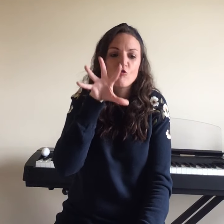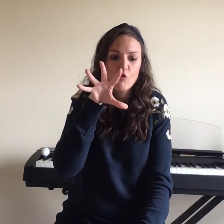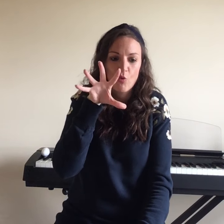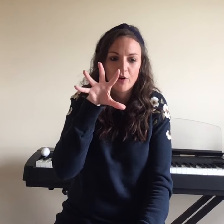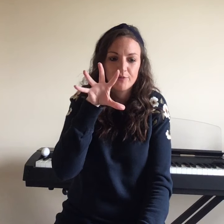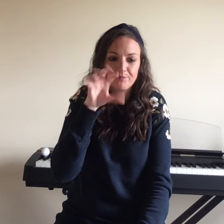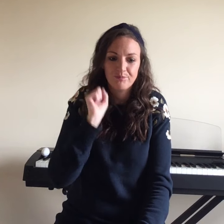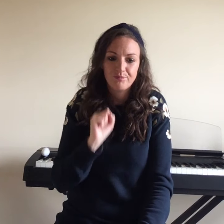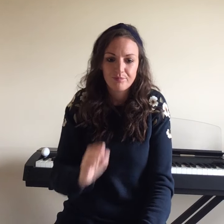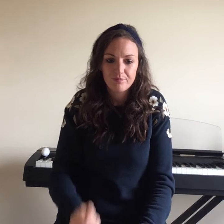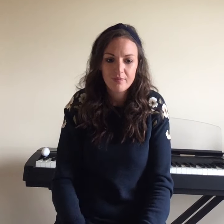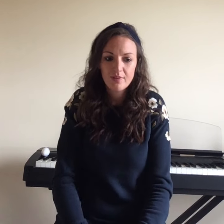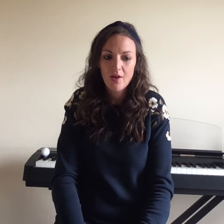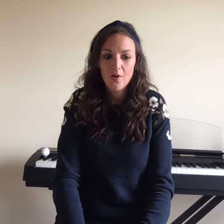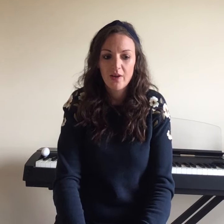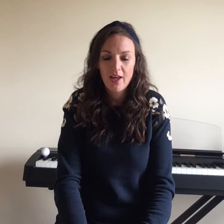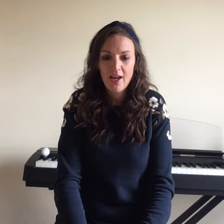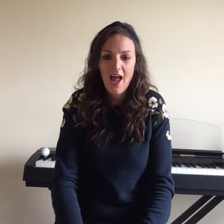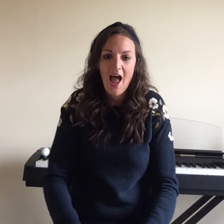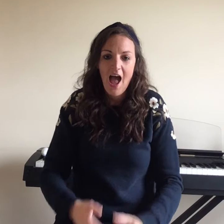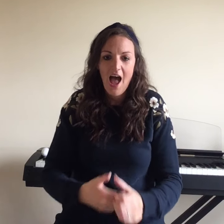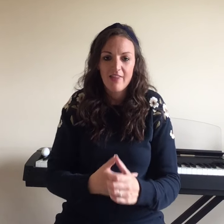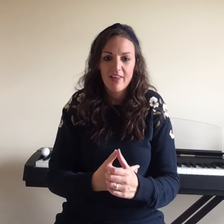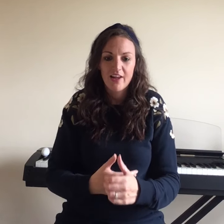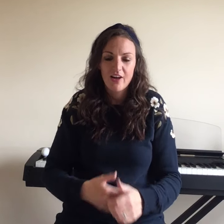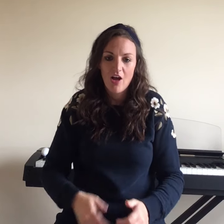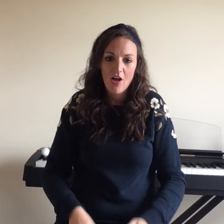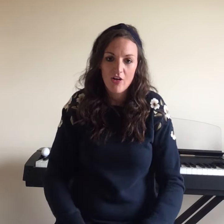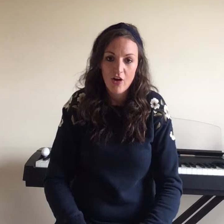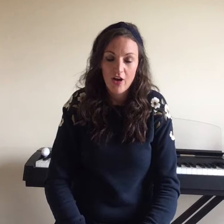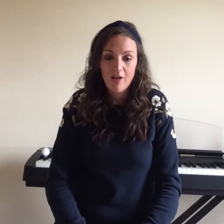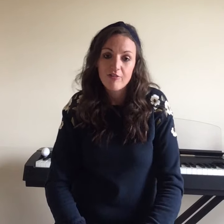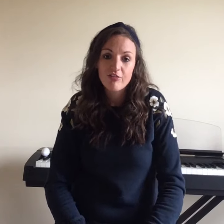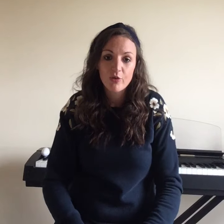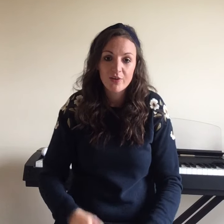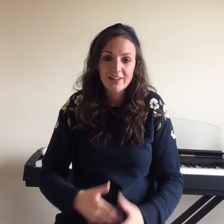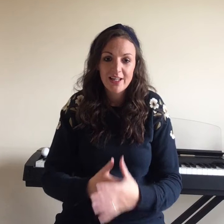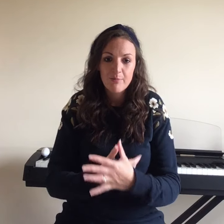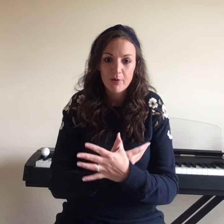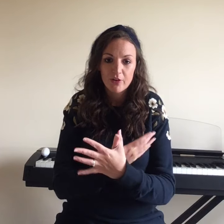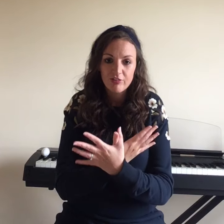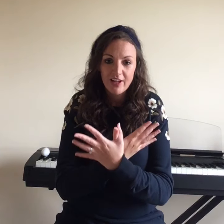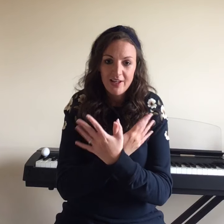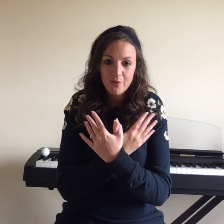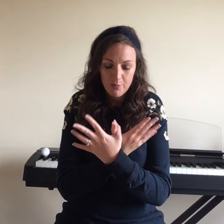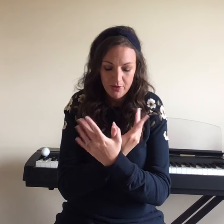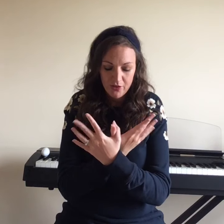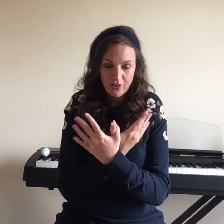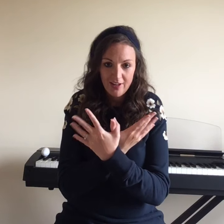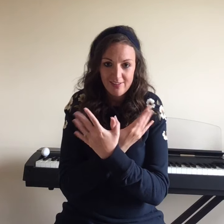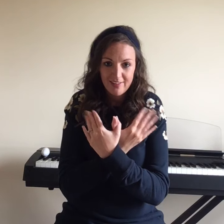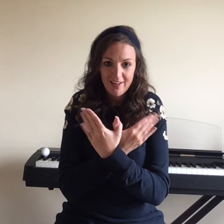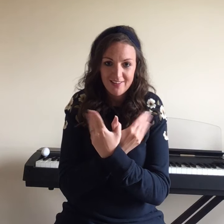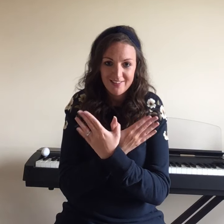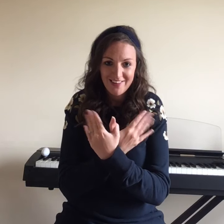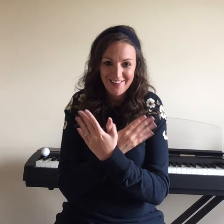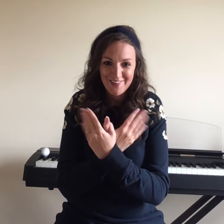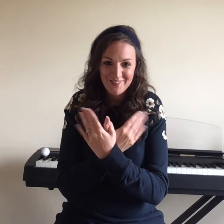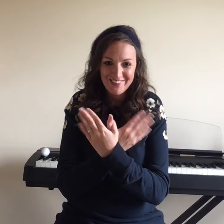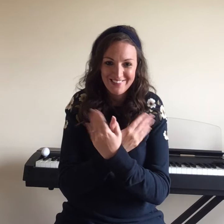Roar. Okay. And then now I'm floating like a butterfly. put our two hands like that. I like this one.